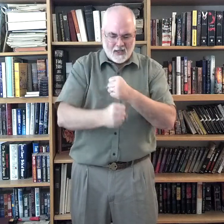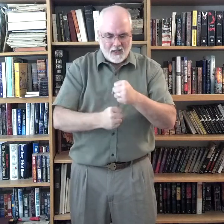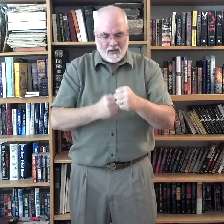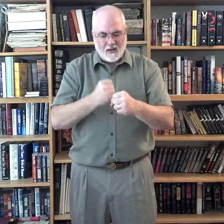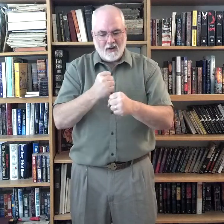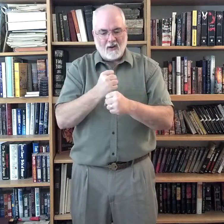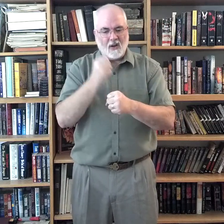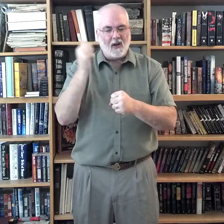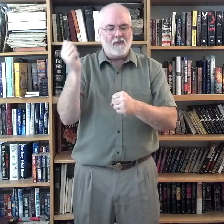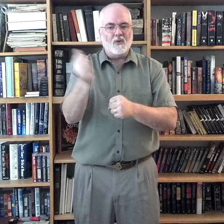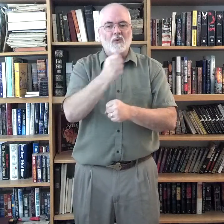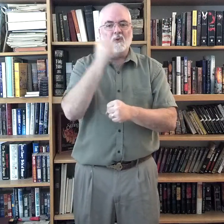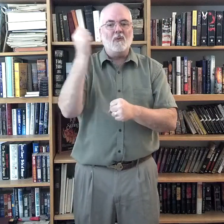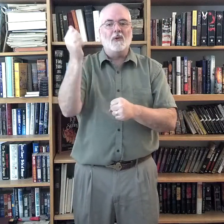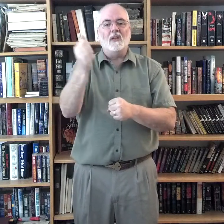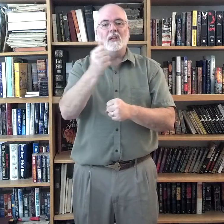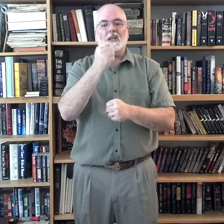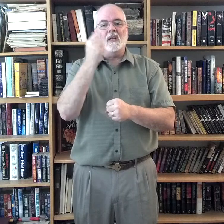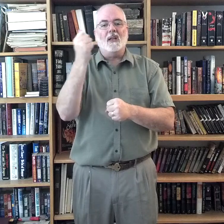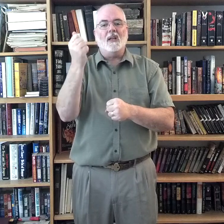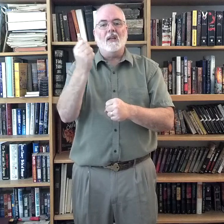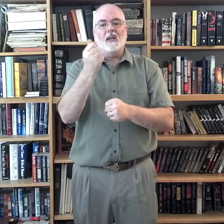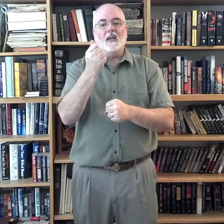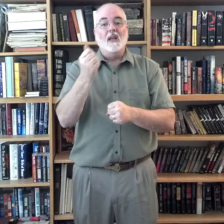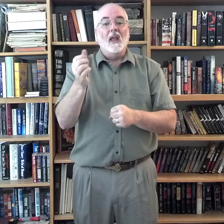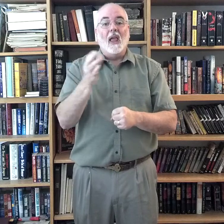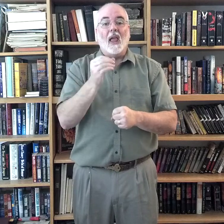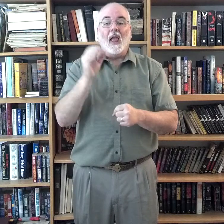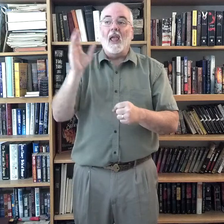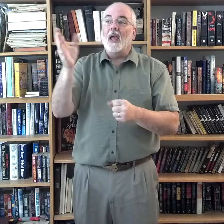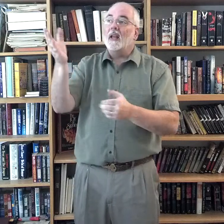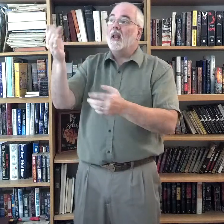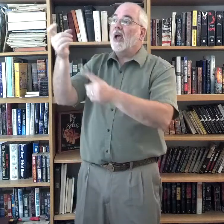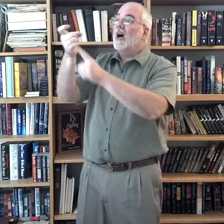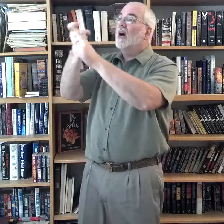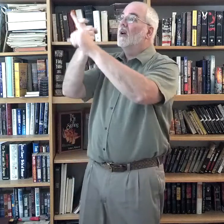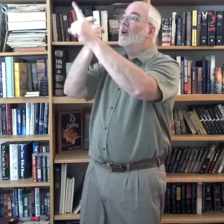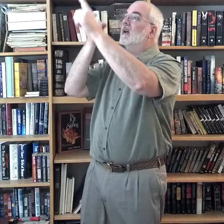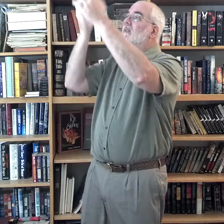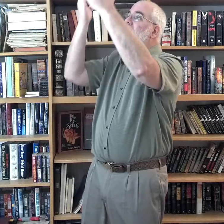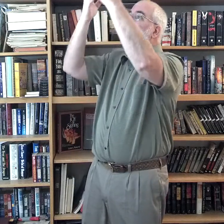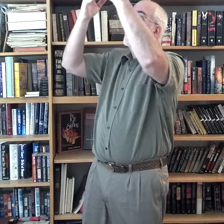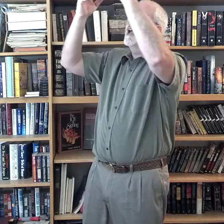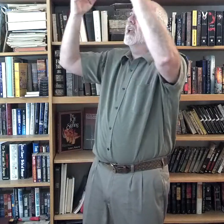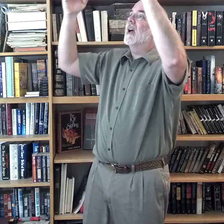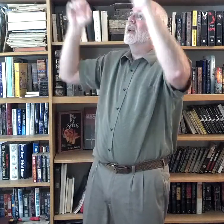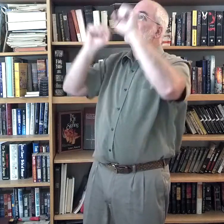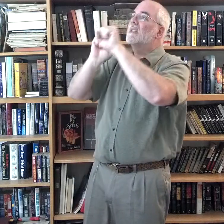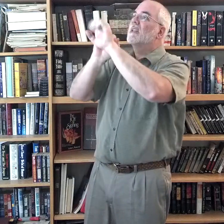year of jubilee, and out of Zion till